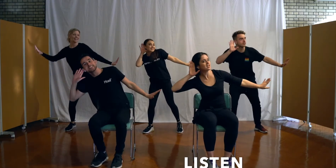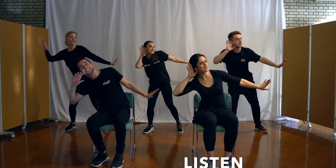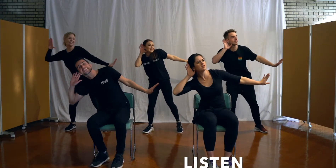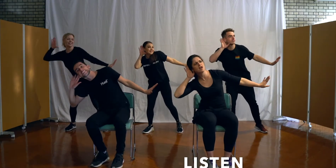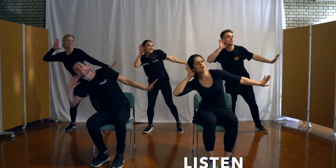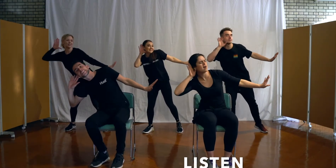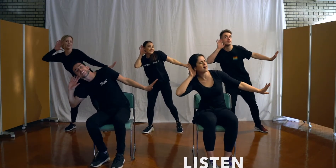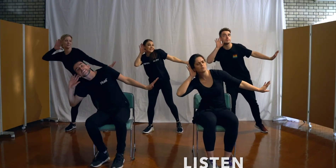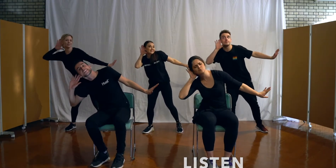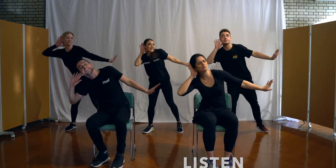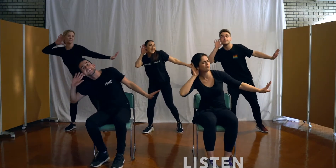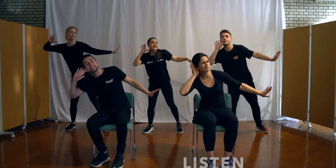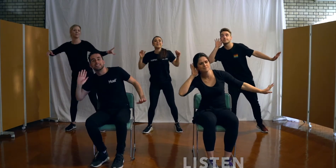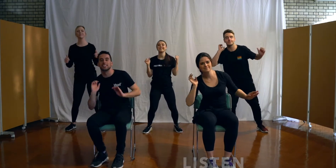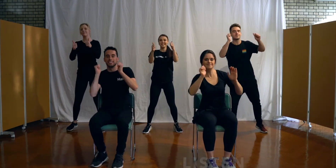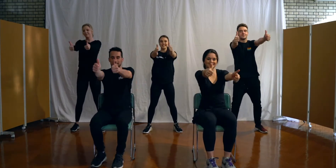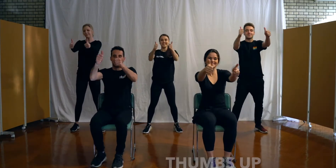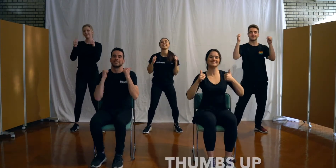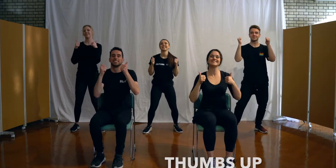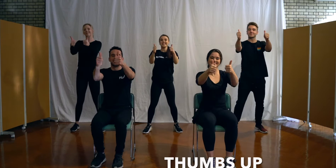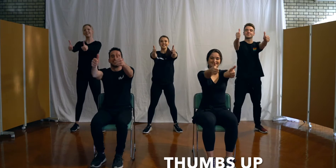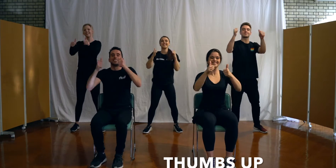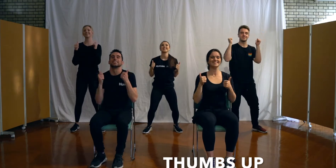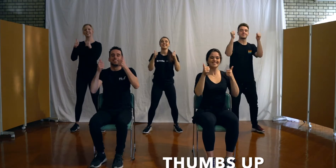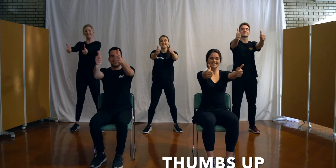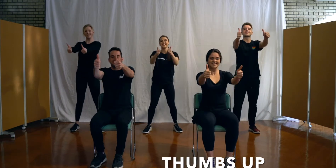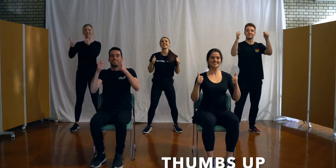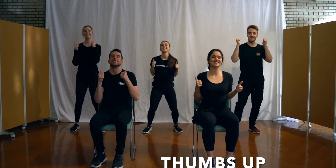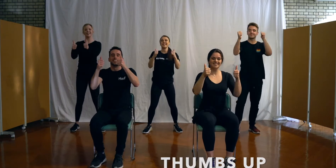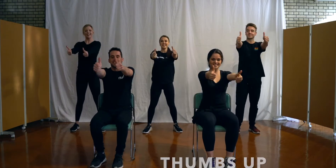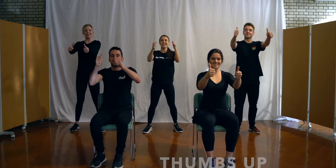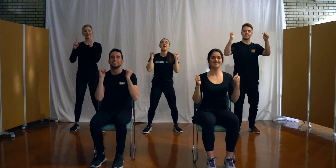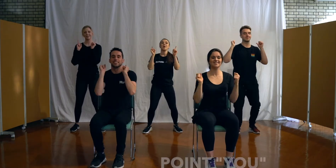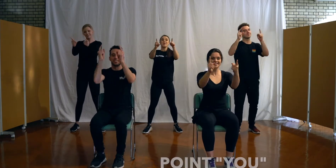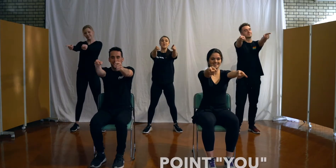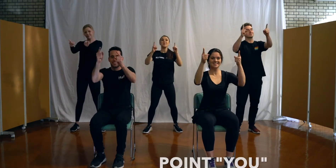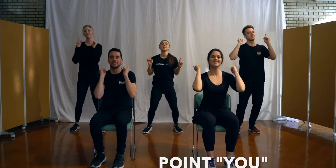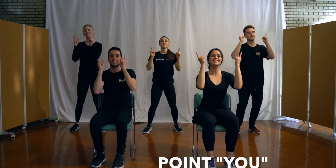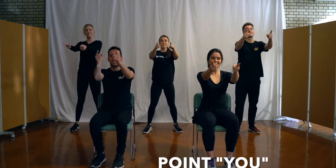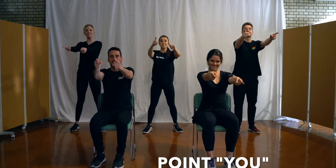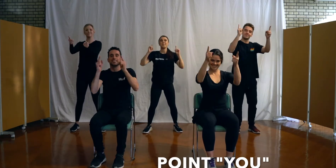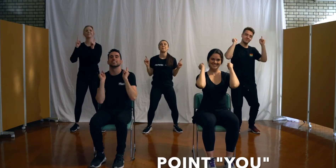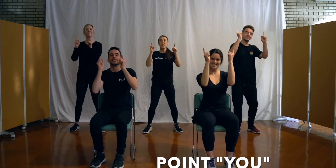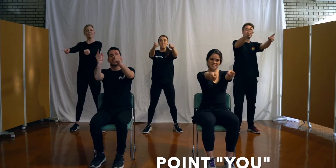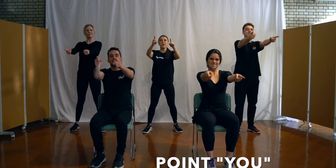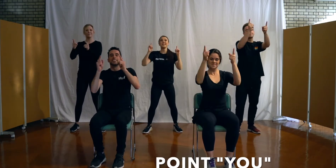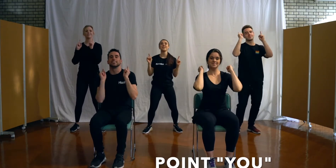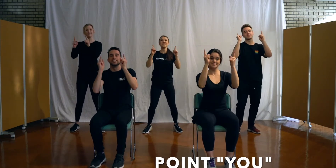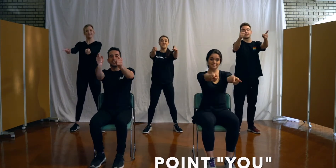the things that I wanna hear, it's true! What I like about you! That's what I like about you! Voice when it